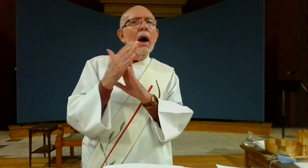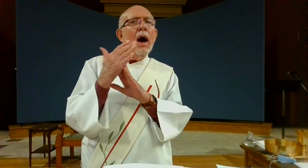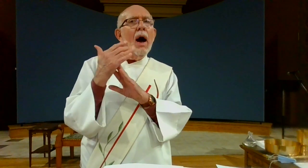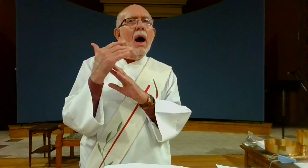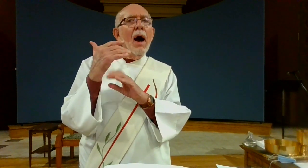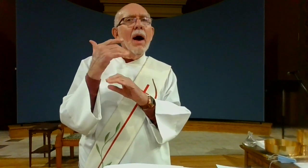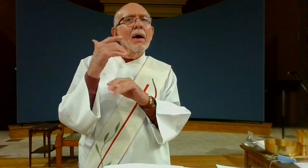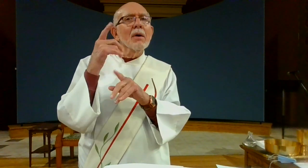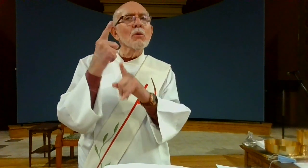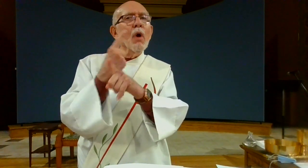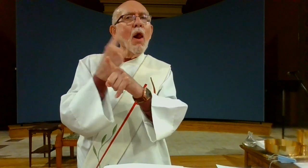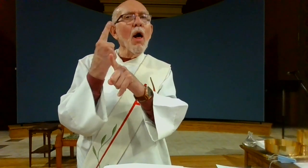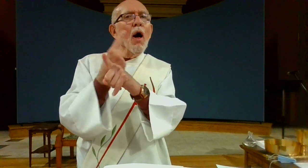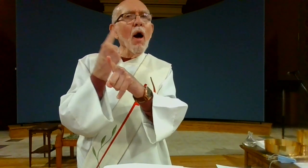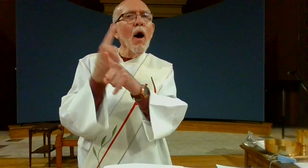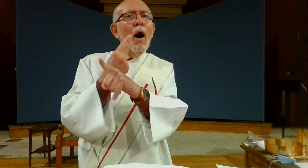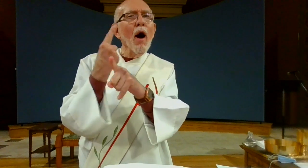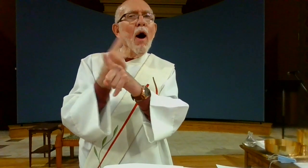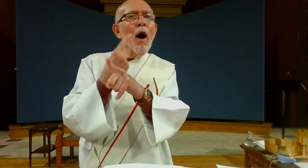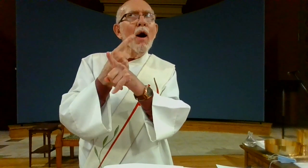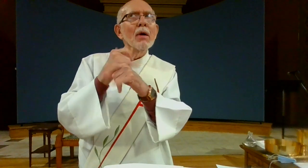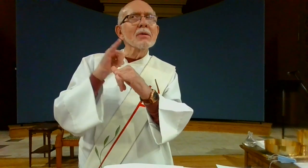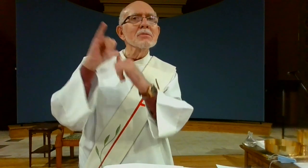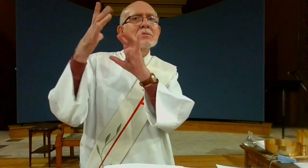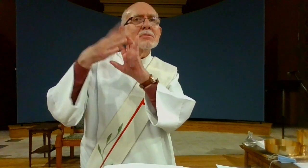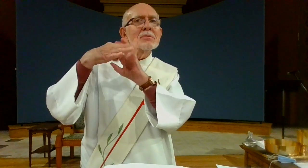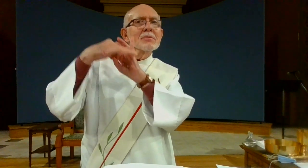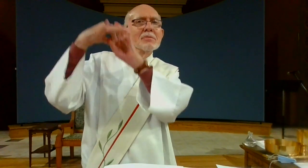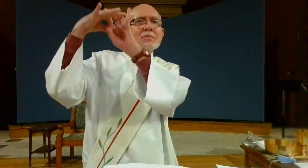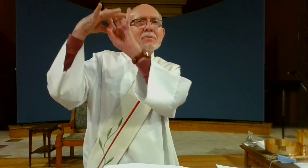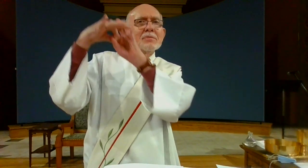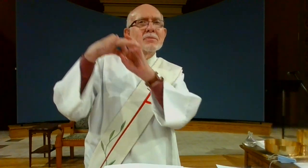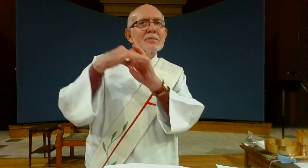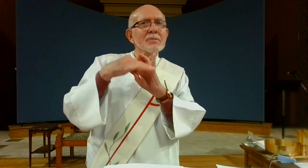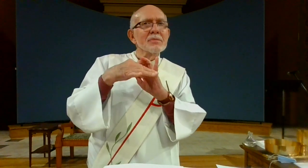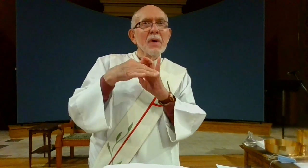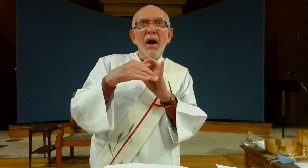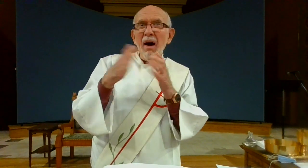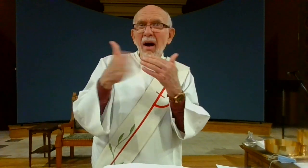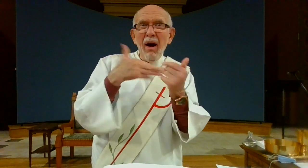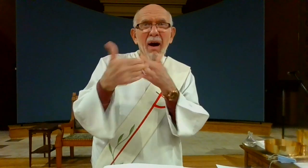But as time goes on we can start to fit into the fabric of what God wants us to be